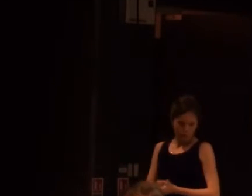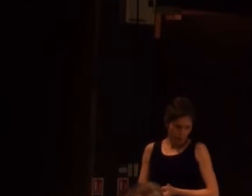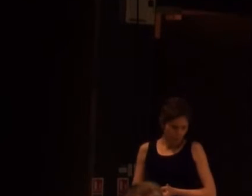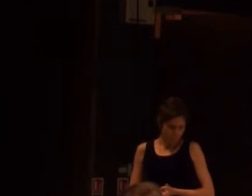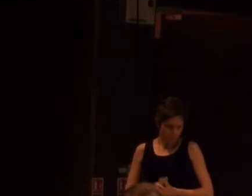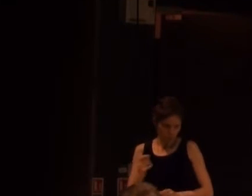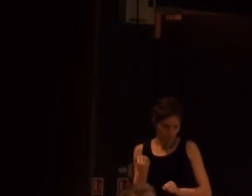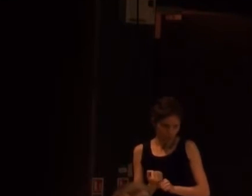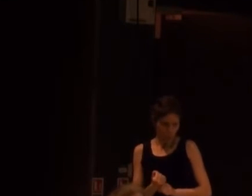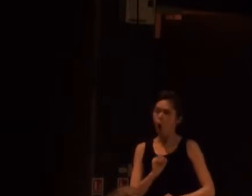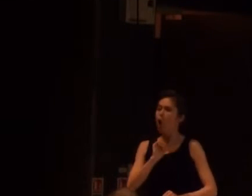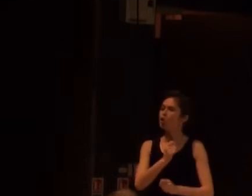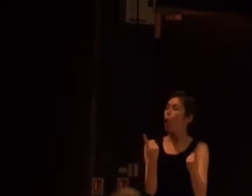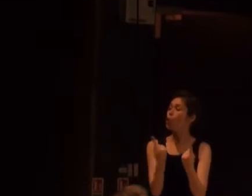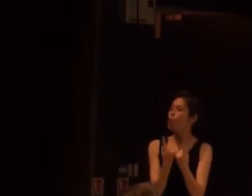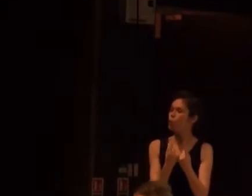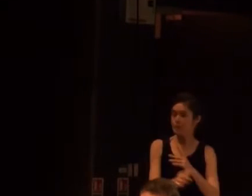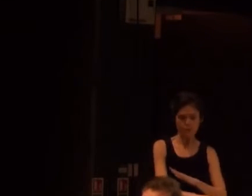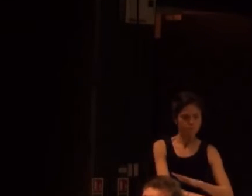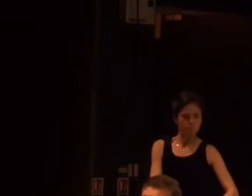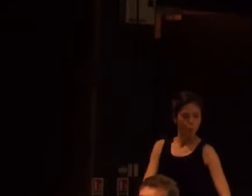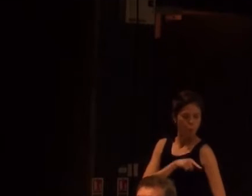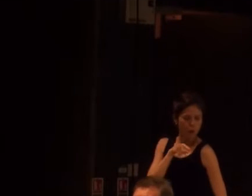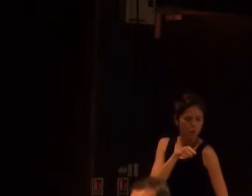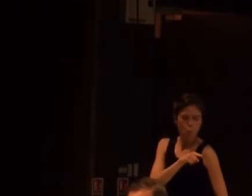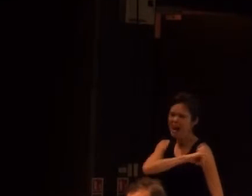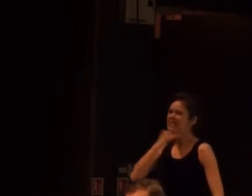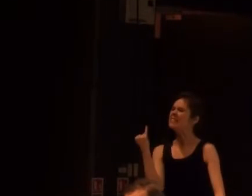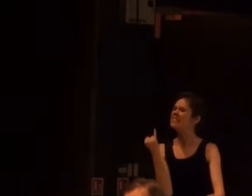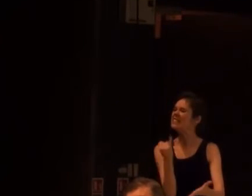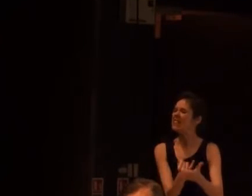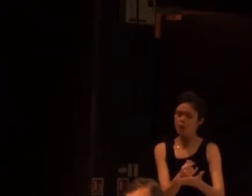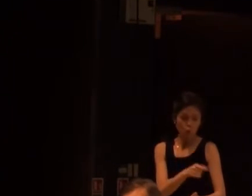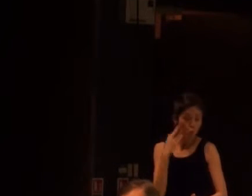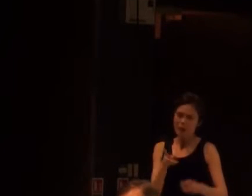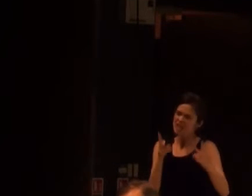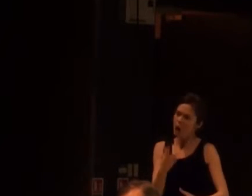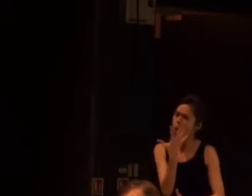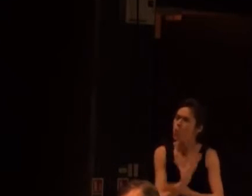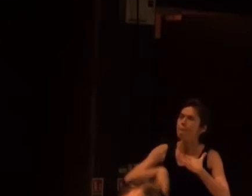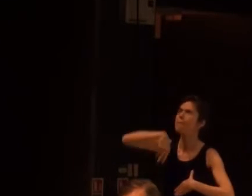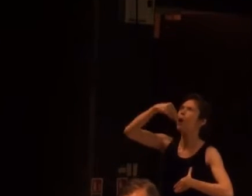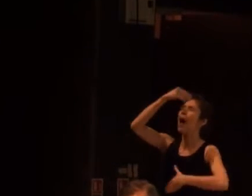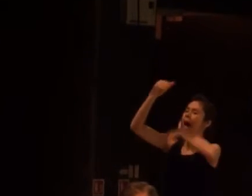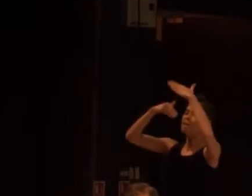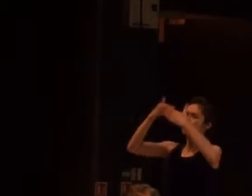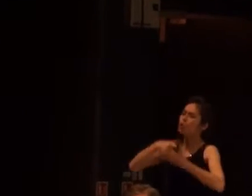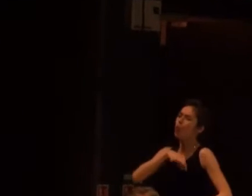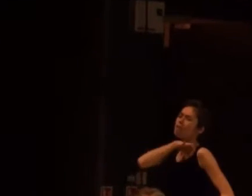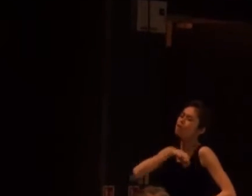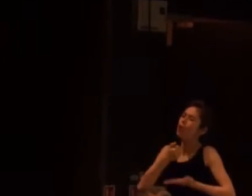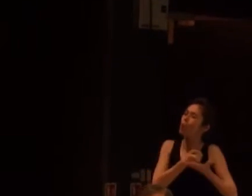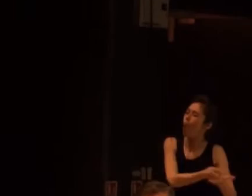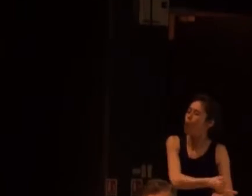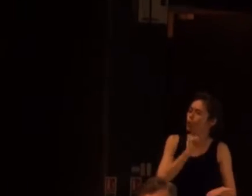goods because they had earned and were sinners. And we'll get their reward in the next life, as were the good burgomasters and mistresses who gave